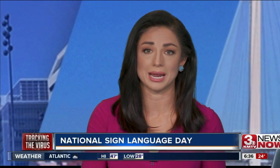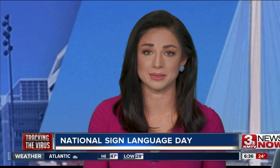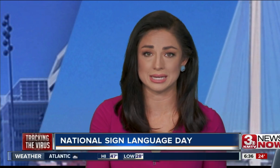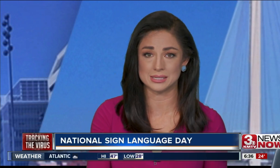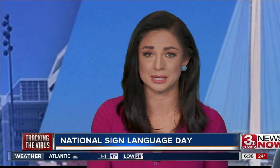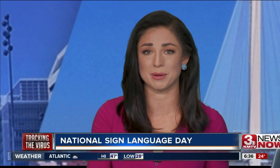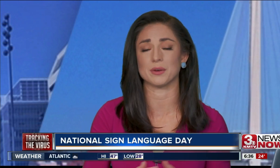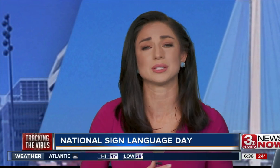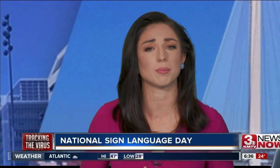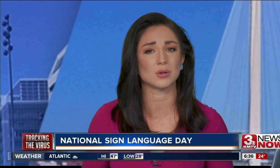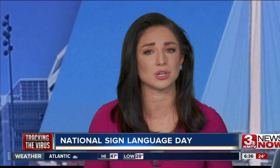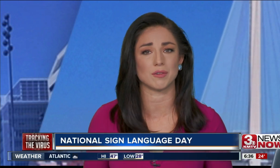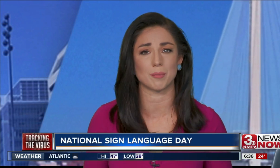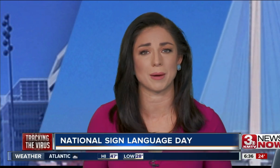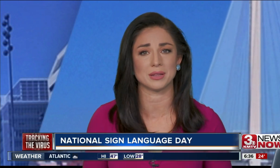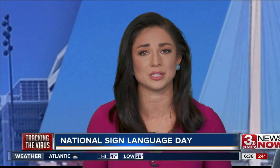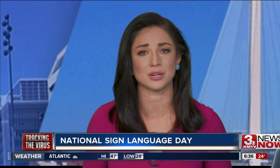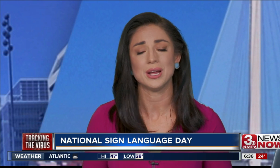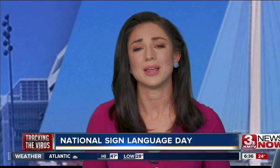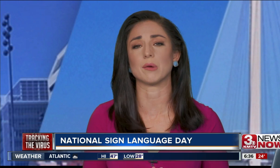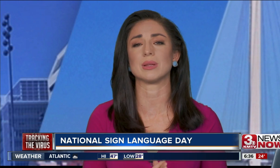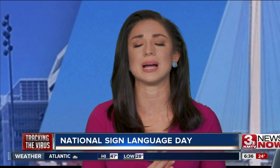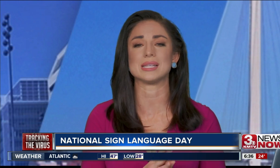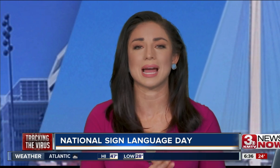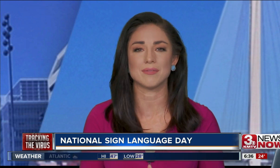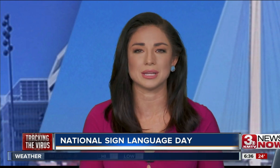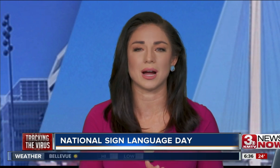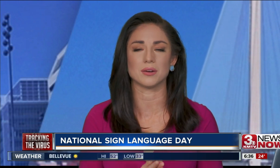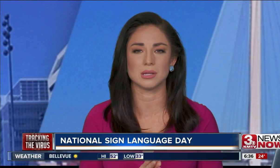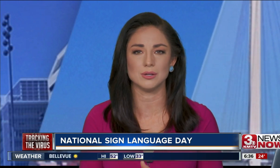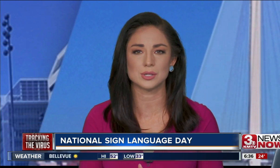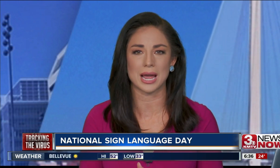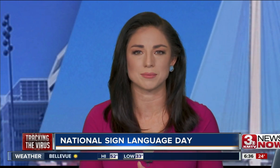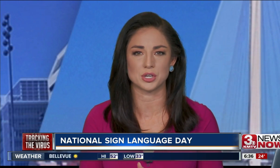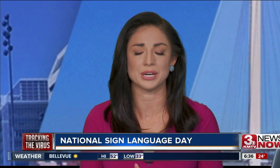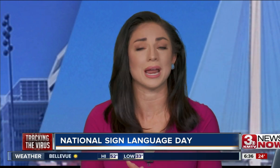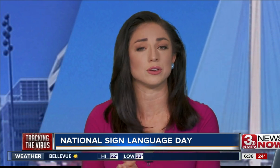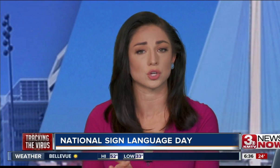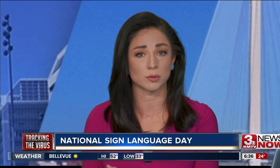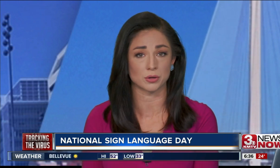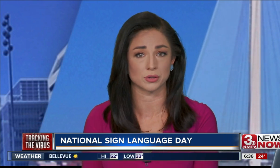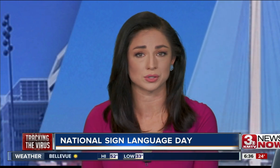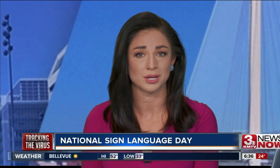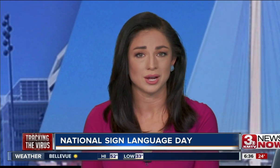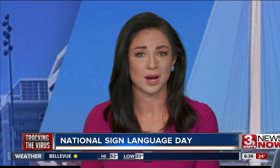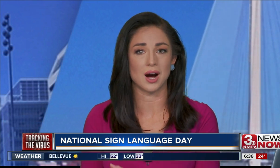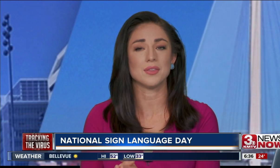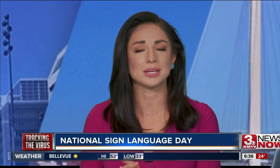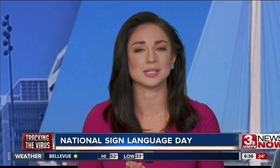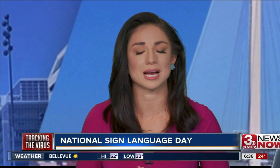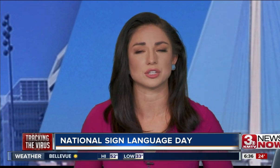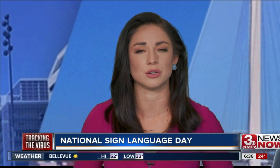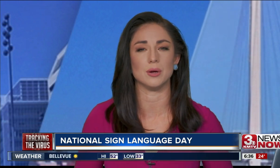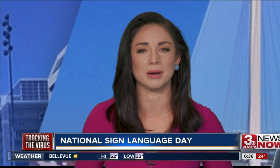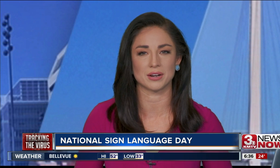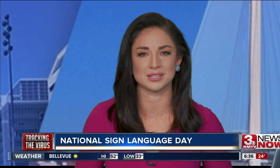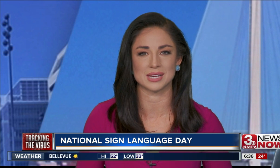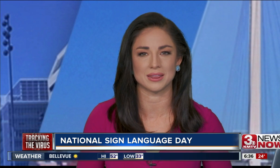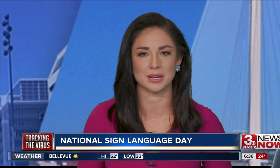and listening, but there is a portion of our population that relies heavily on closed captioning and interpreters. On this National American Sign